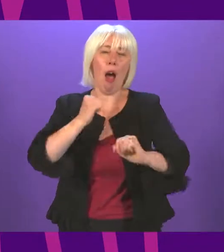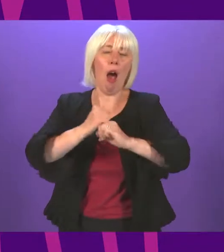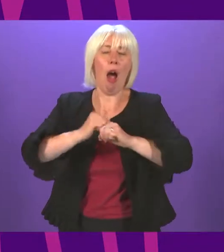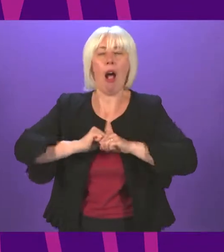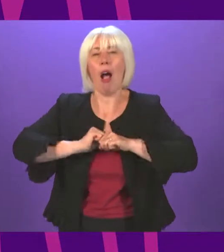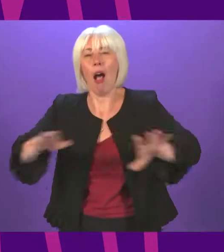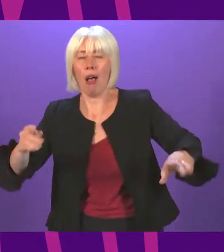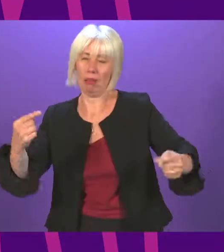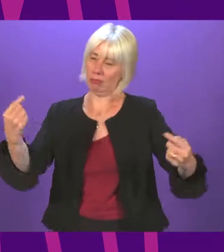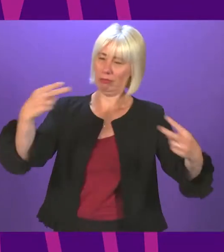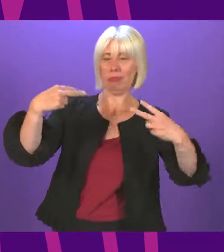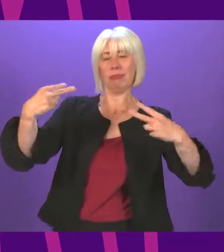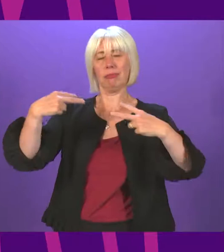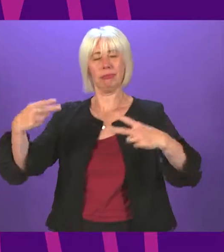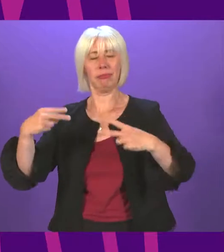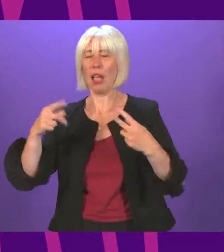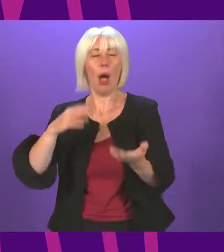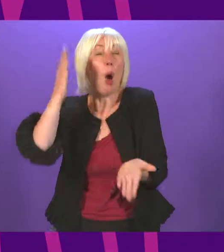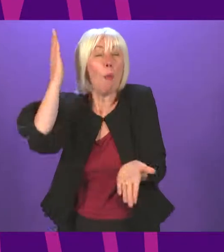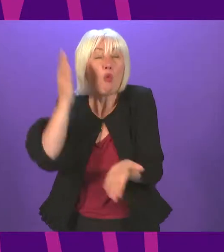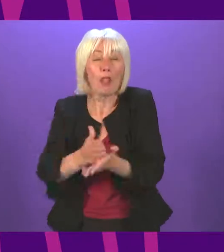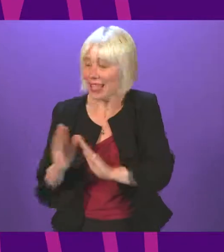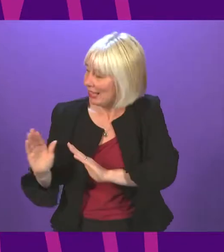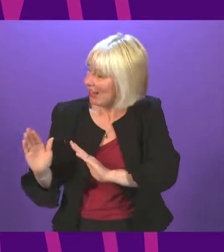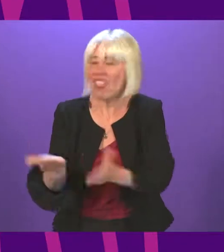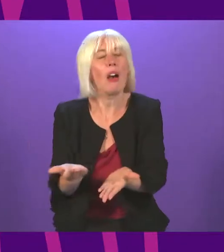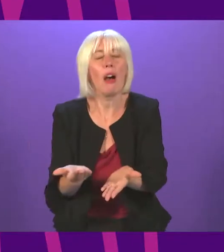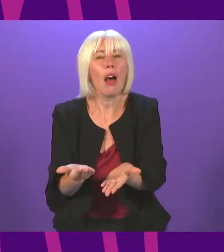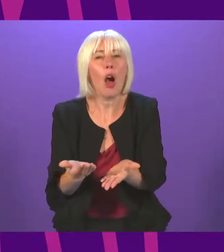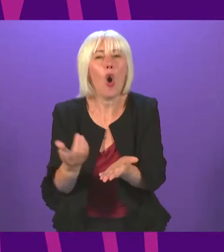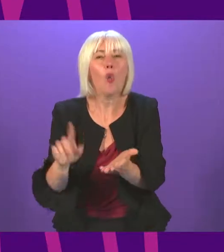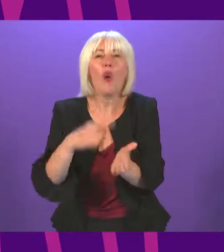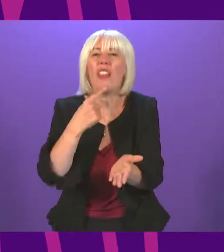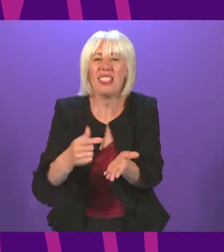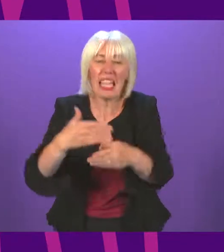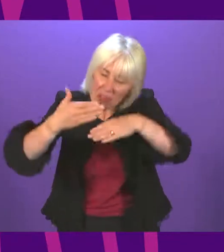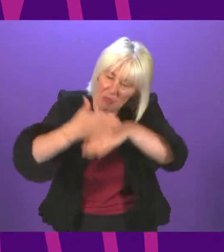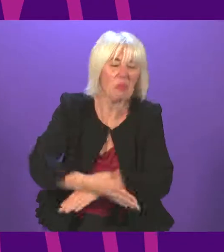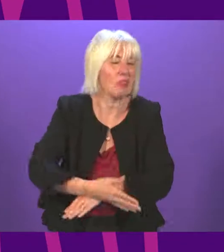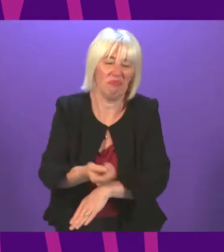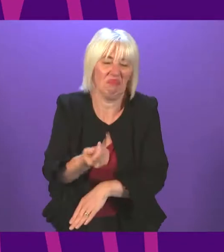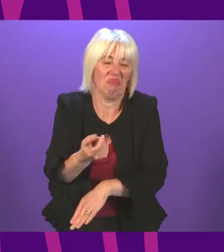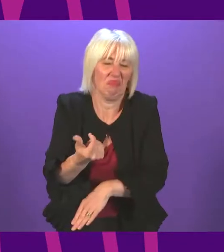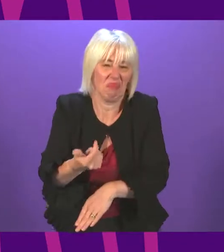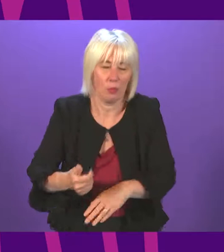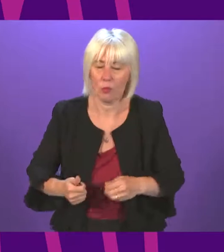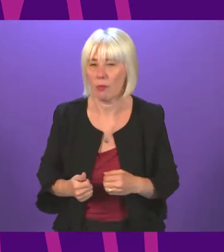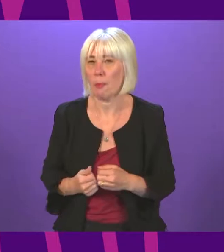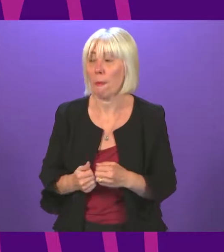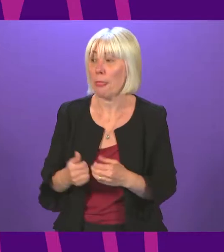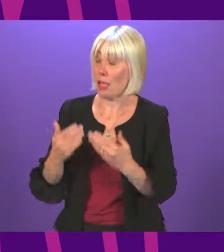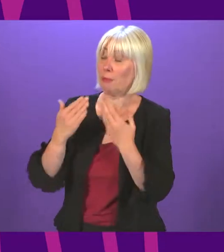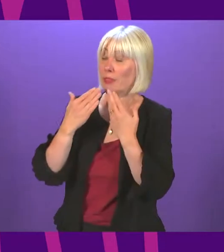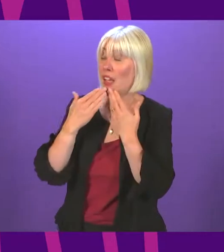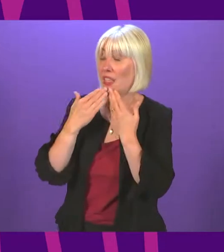rather than actually delivering for people on the ground. Happy to. Alex Cole-Hamilton. I'm very grateful to Anas Sawa for giving